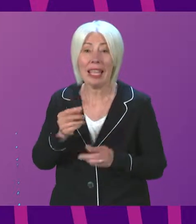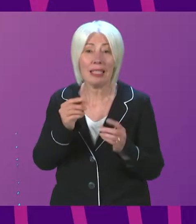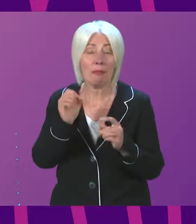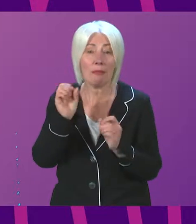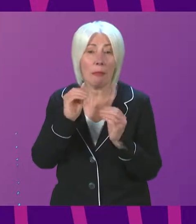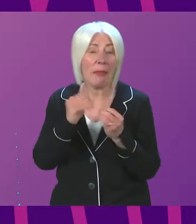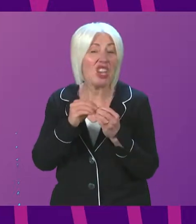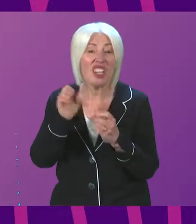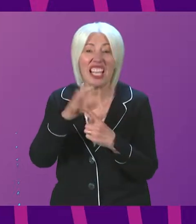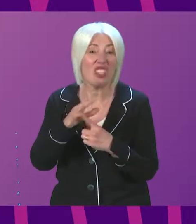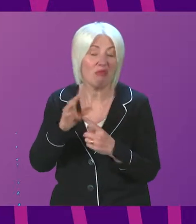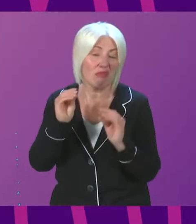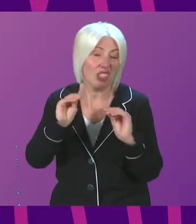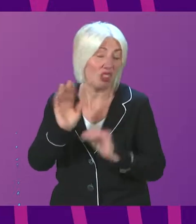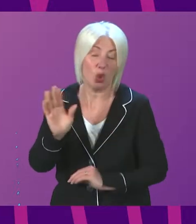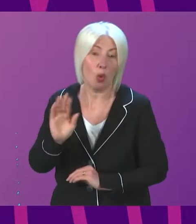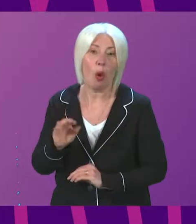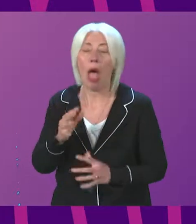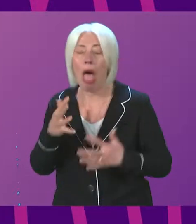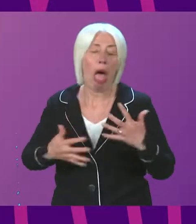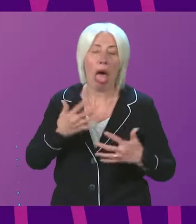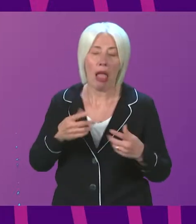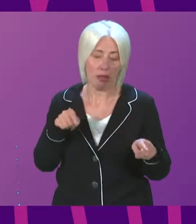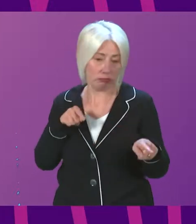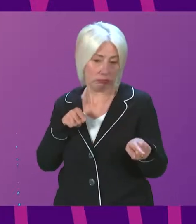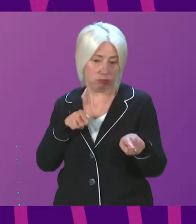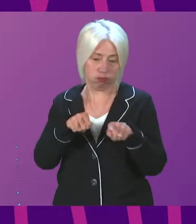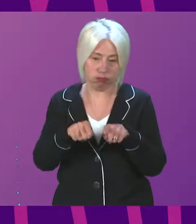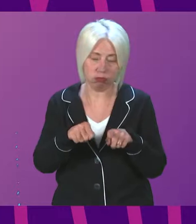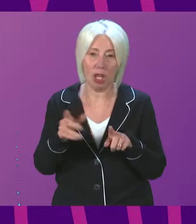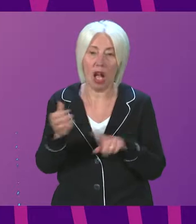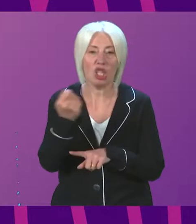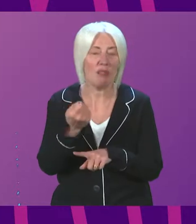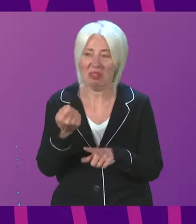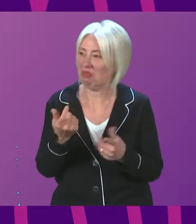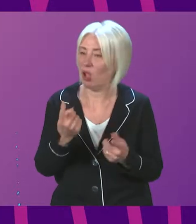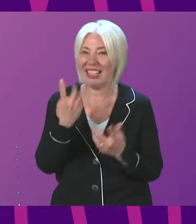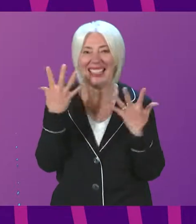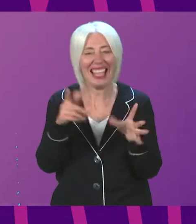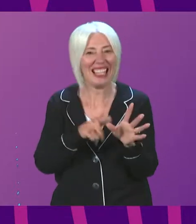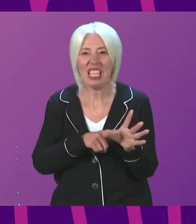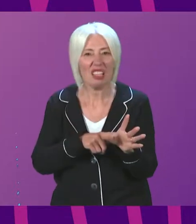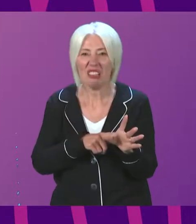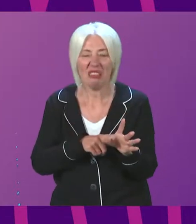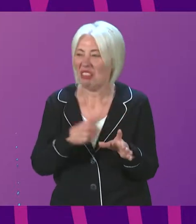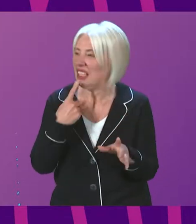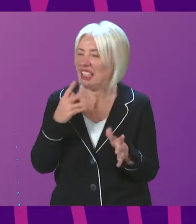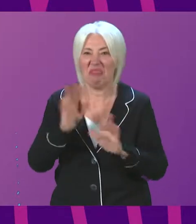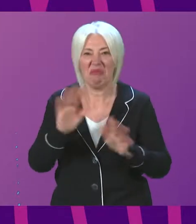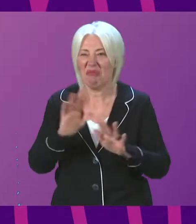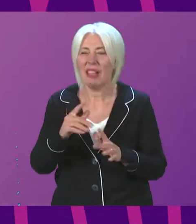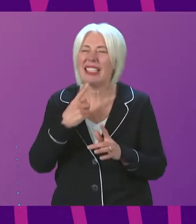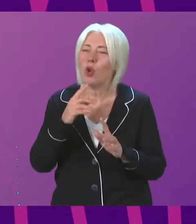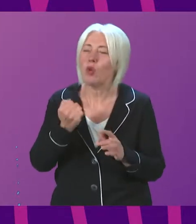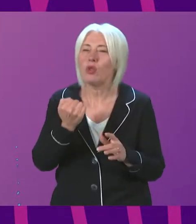promised to substantially eliminate the attainment gap in a decade now her government says it would be top down and arbitrary to set